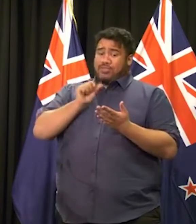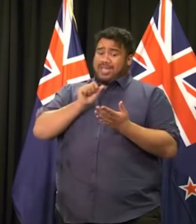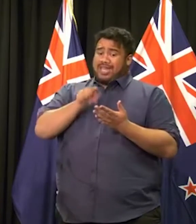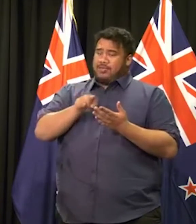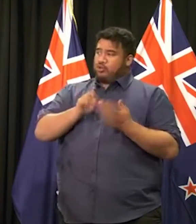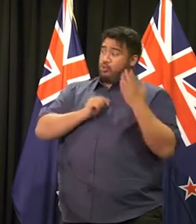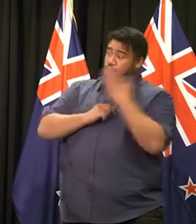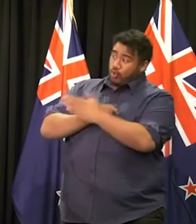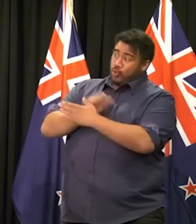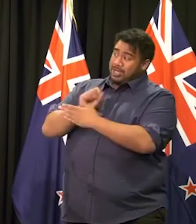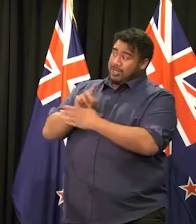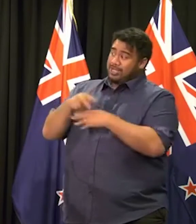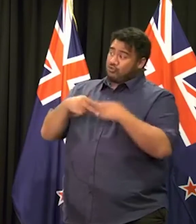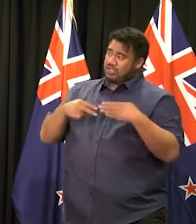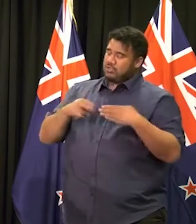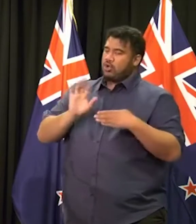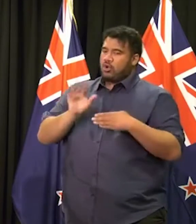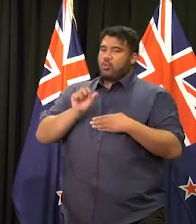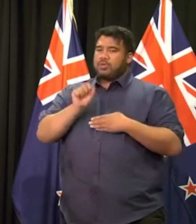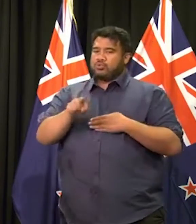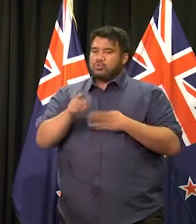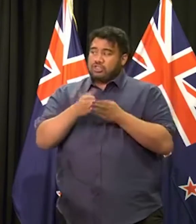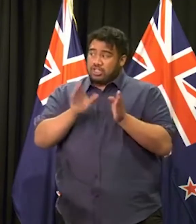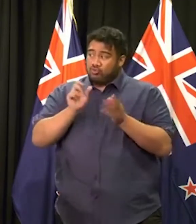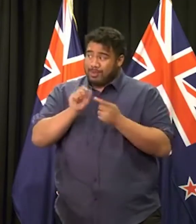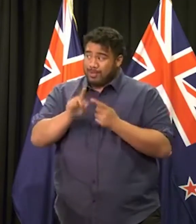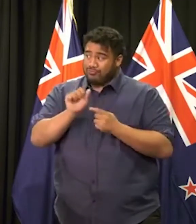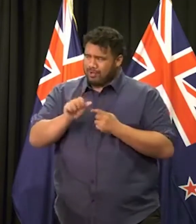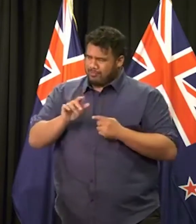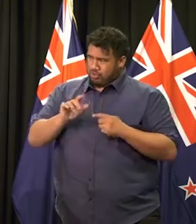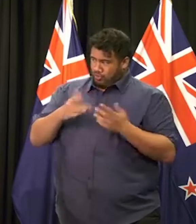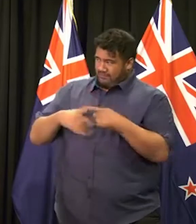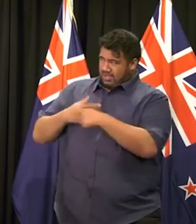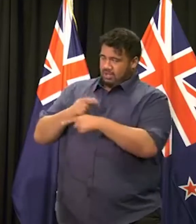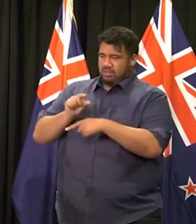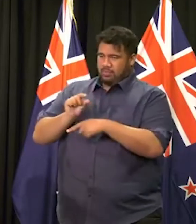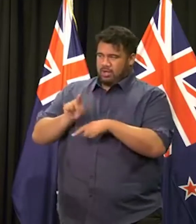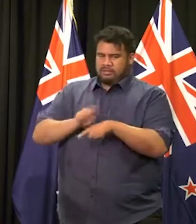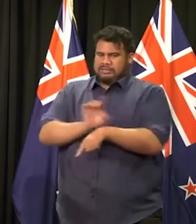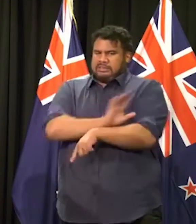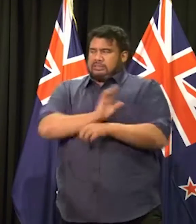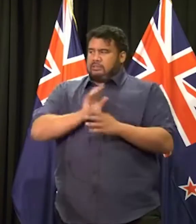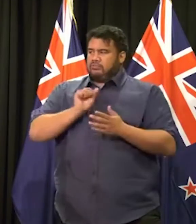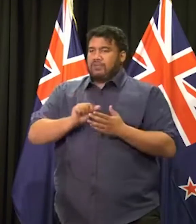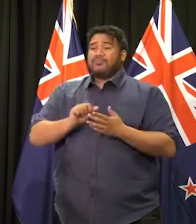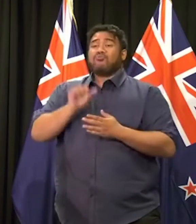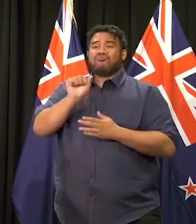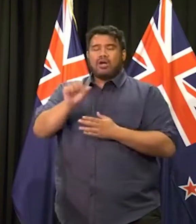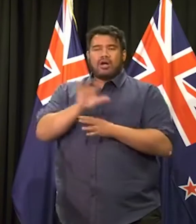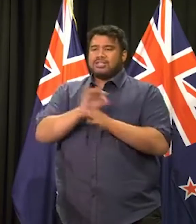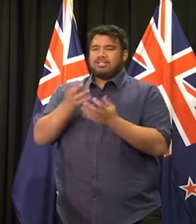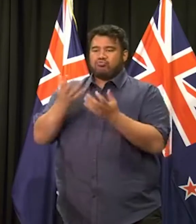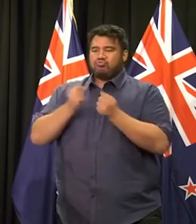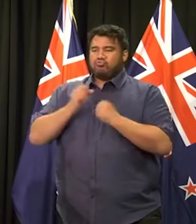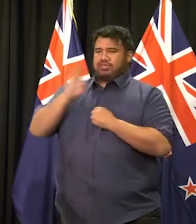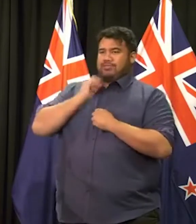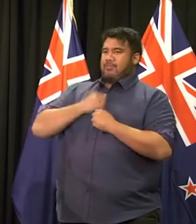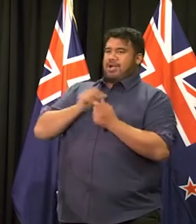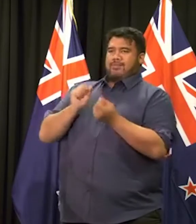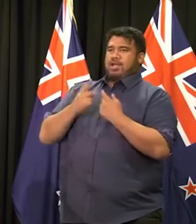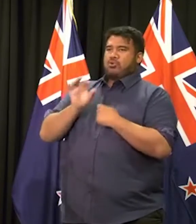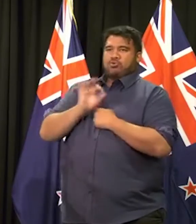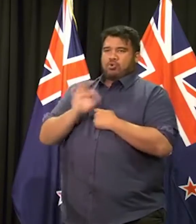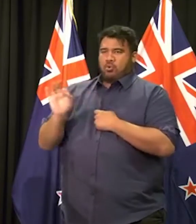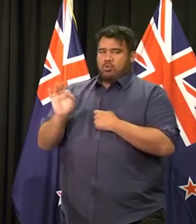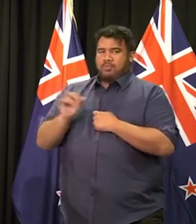address? It was. It did not go directly to me. I did not directly receive it. And as I say,